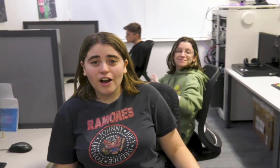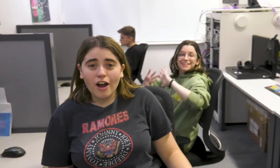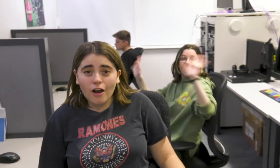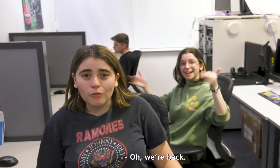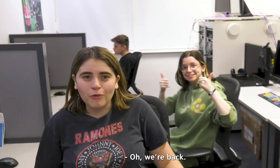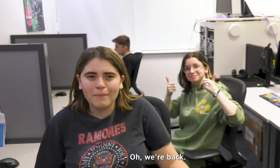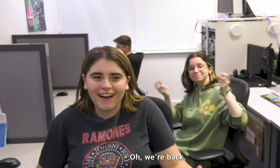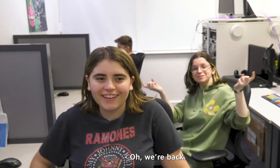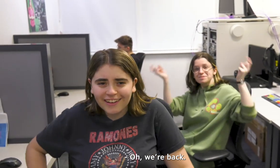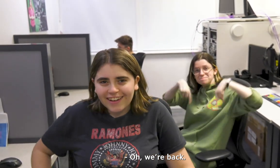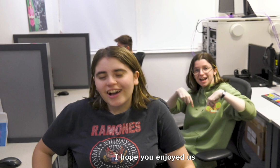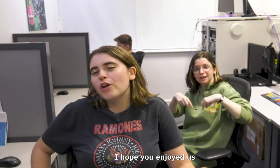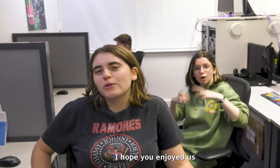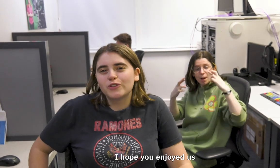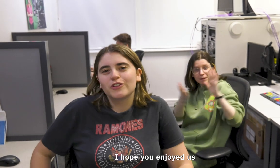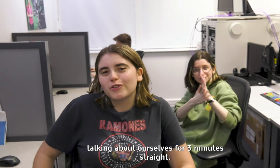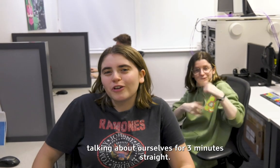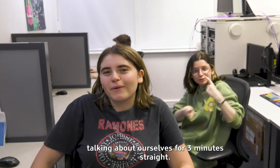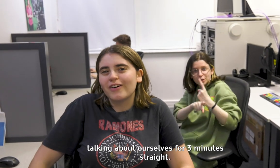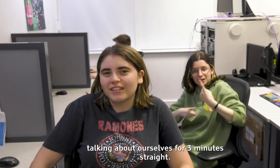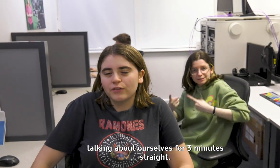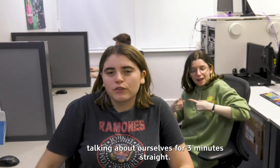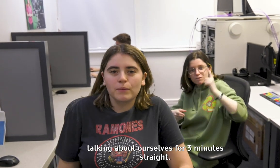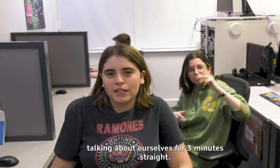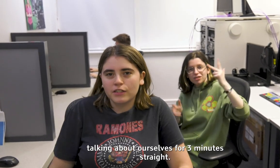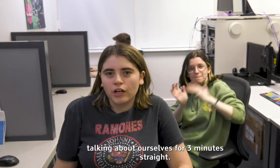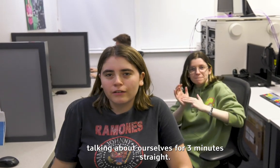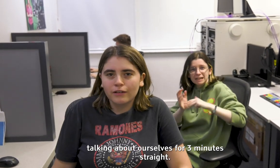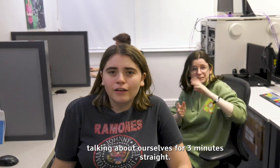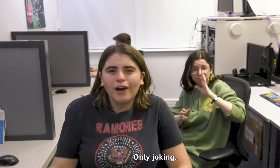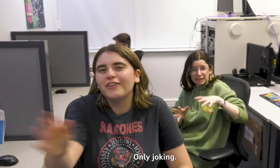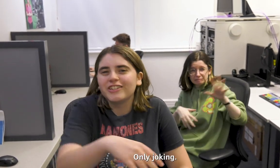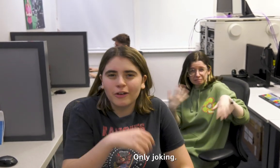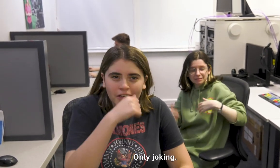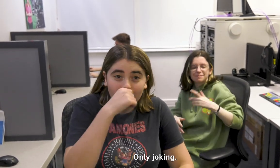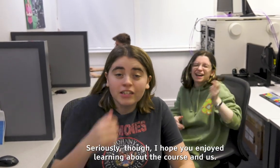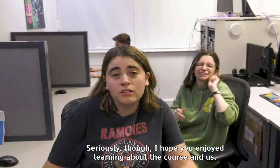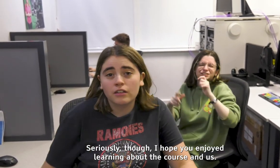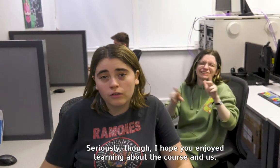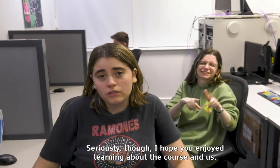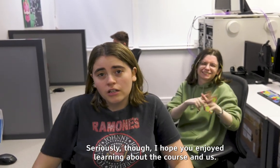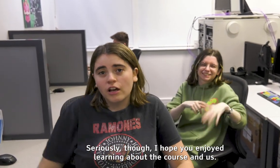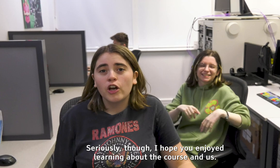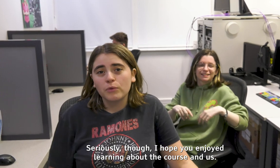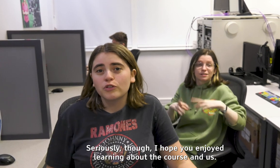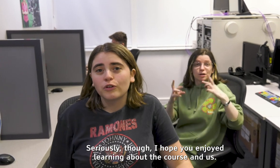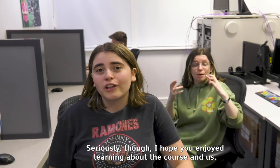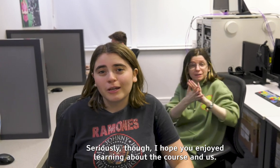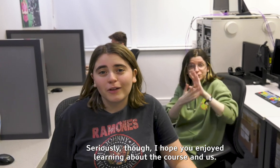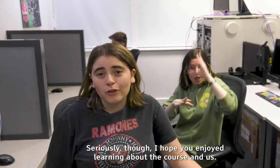Oh, we're back. I hope you enjoyed us talking about ourselves for three minutes straight. Only joking. Seriously though, I hope you enjoyed learning about the